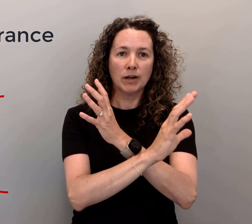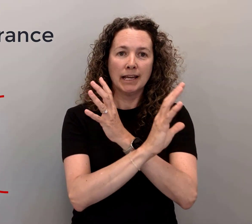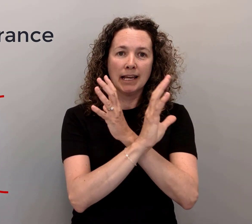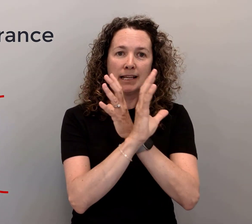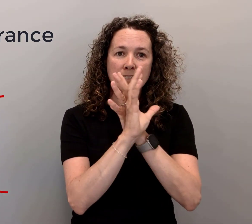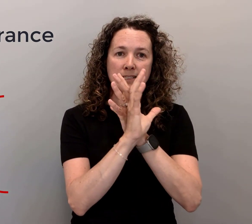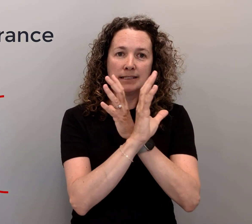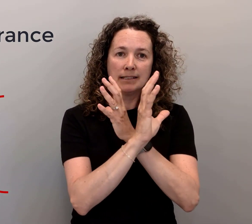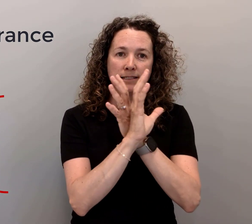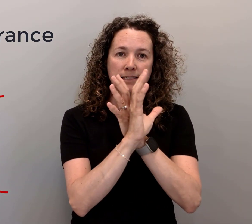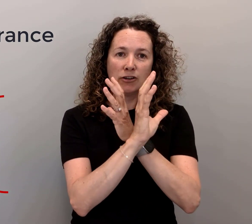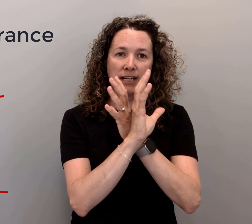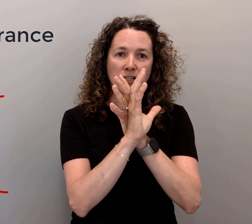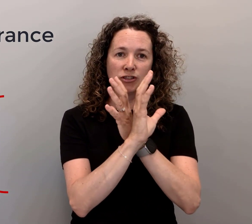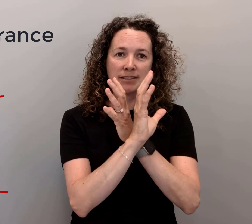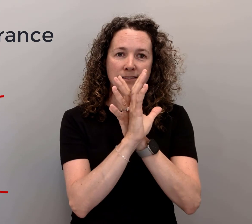steric hindrance.